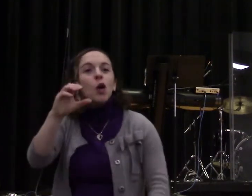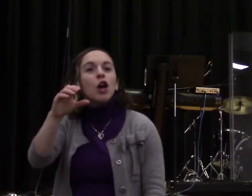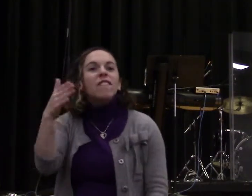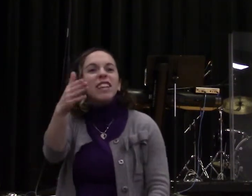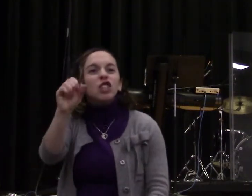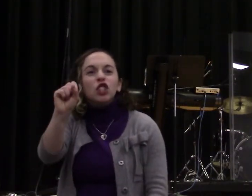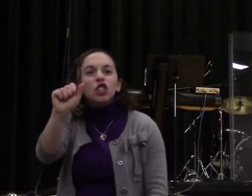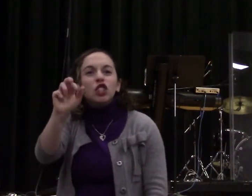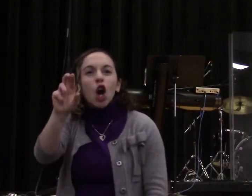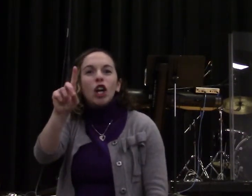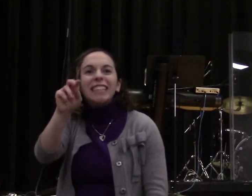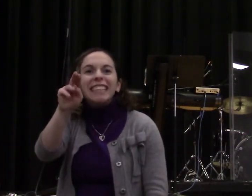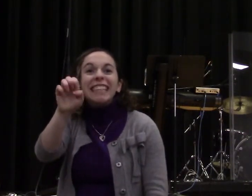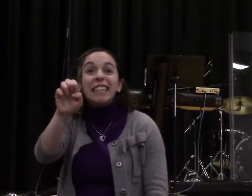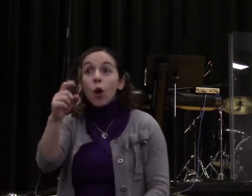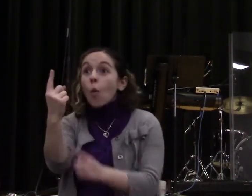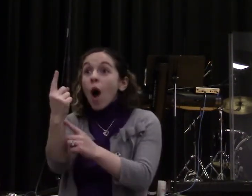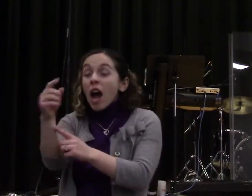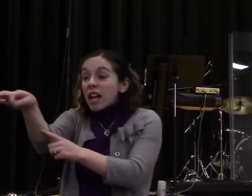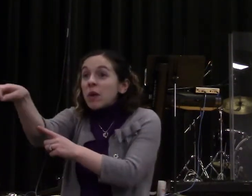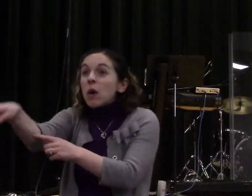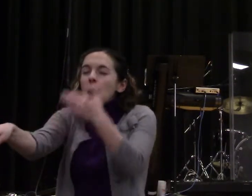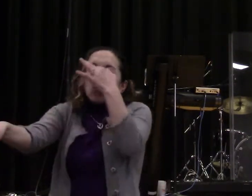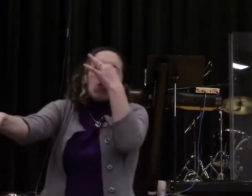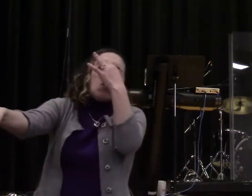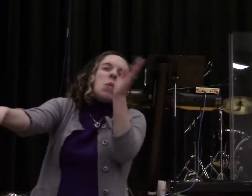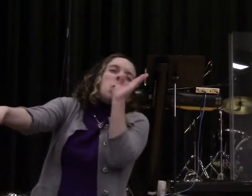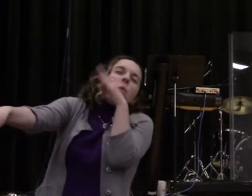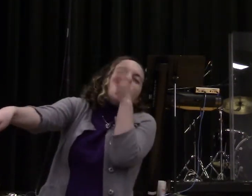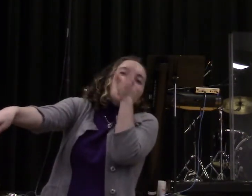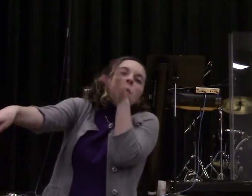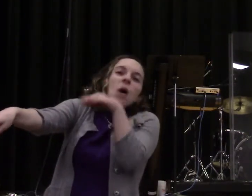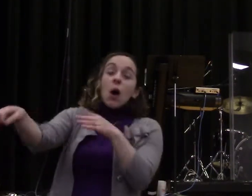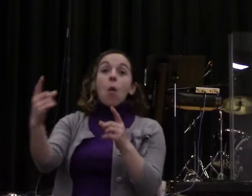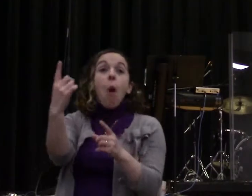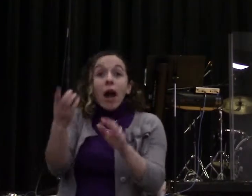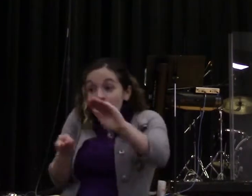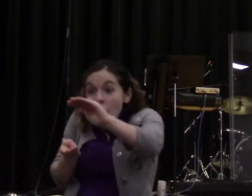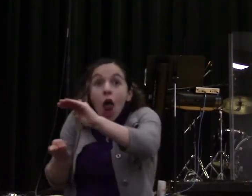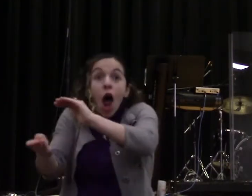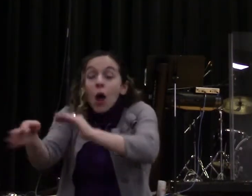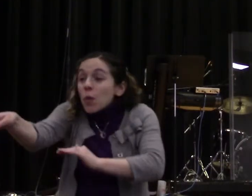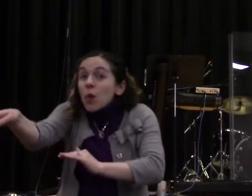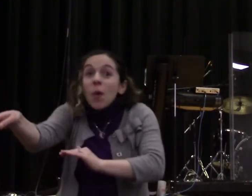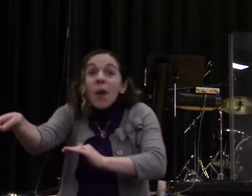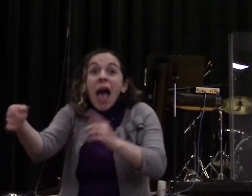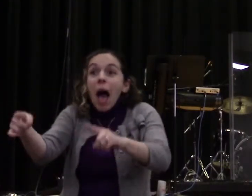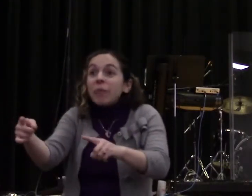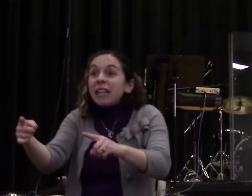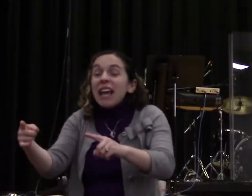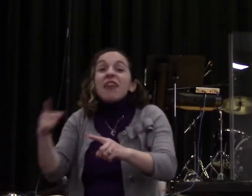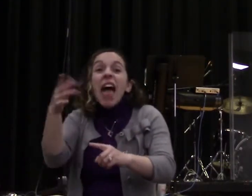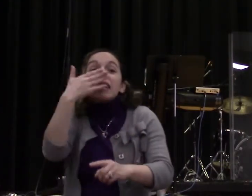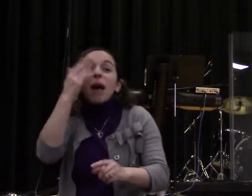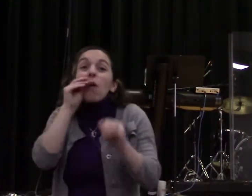smell over it. It's way over here, and the slice over here tastes like dead fish. Does anybody know what I'm talking about?